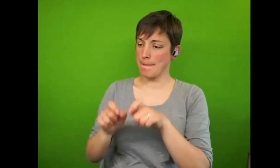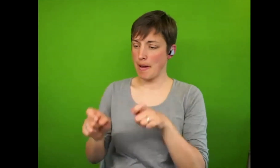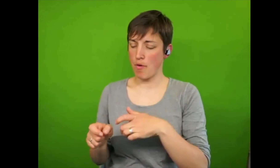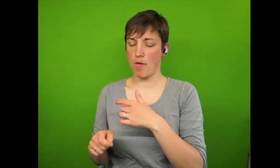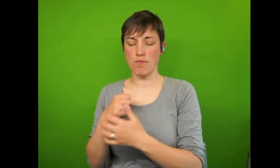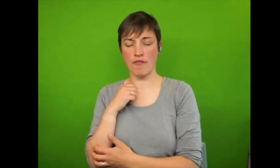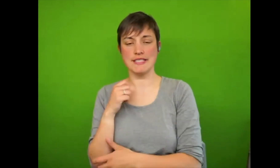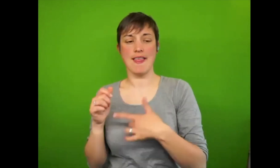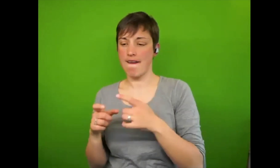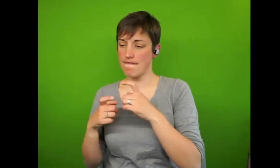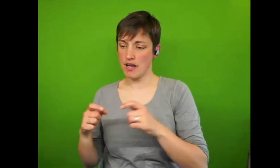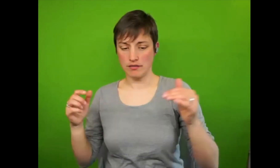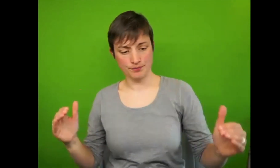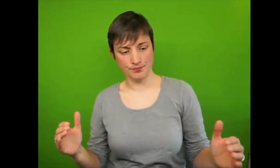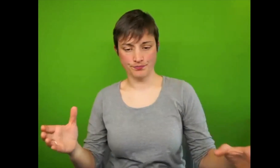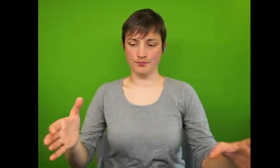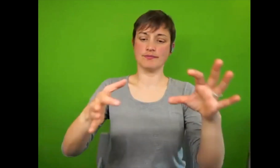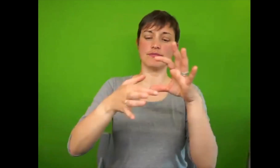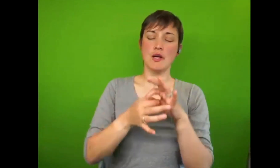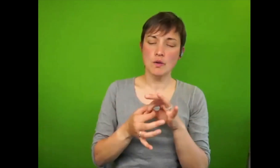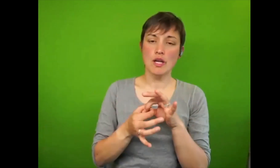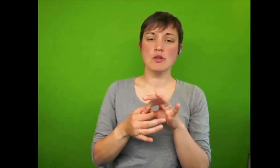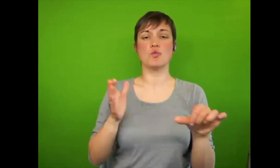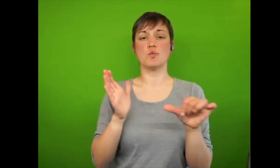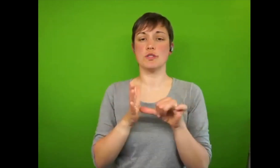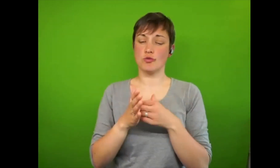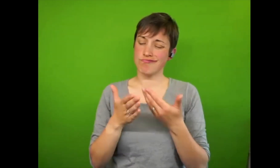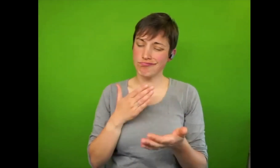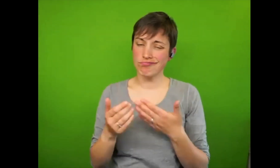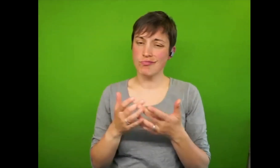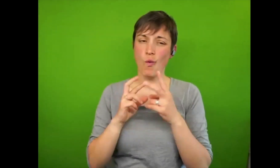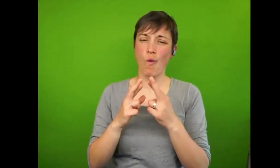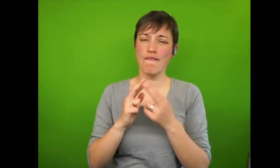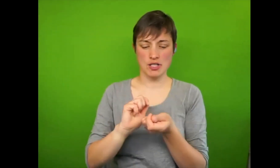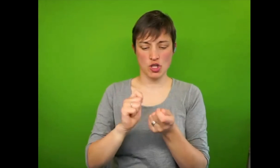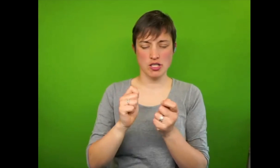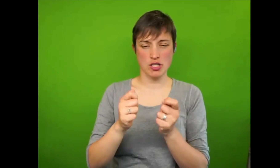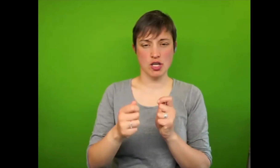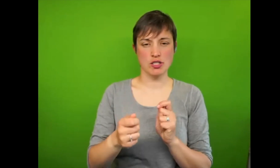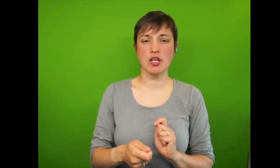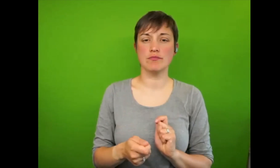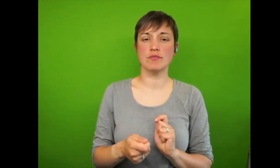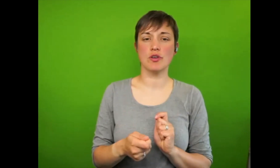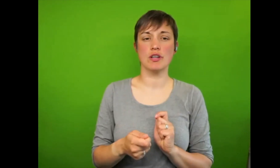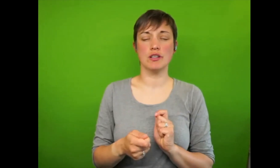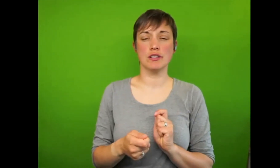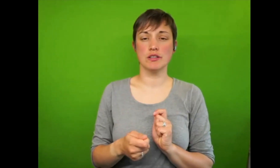poverty, um, to address the issues and, um, and hopefully make the changes necessary to, to alleviate